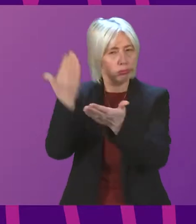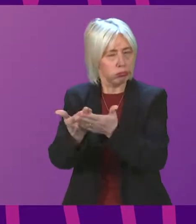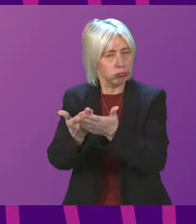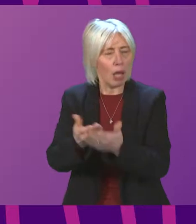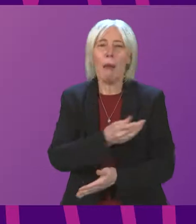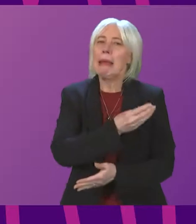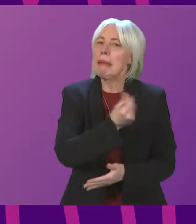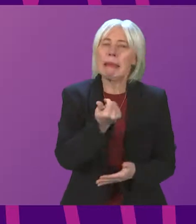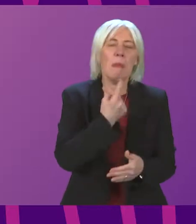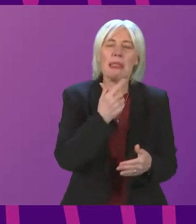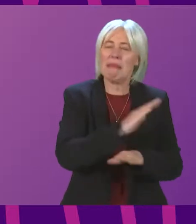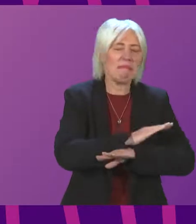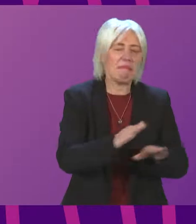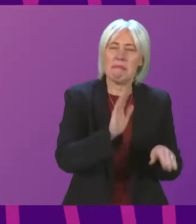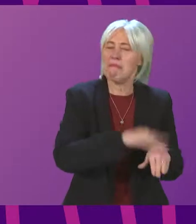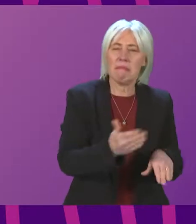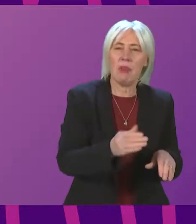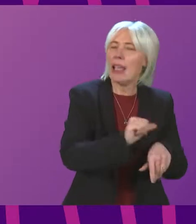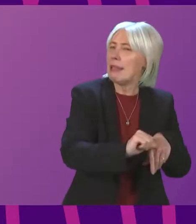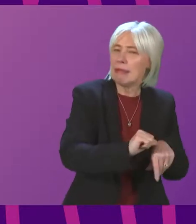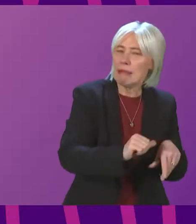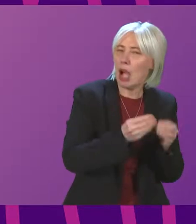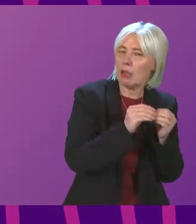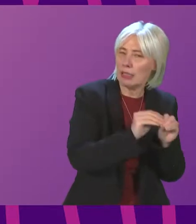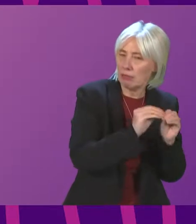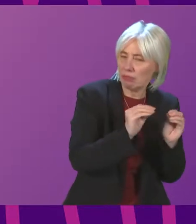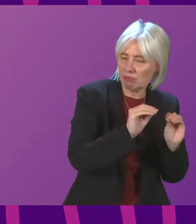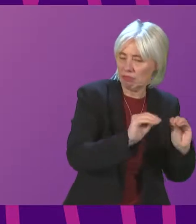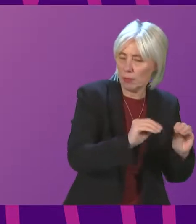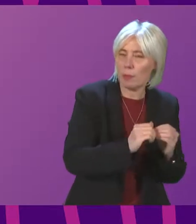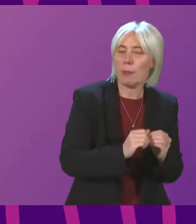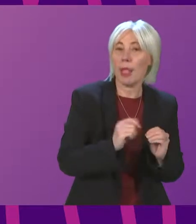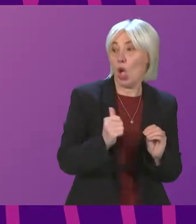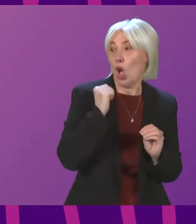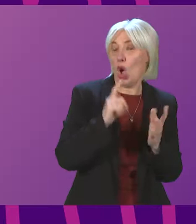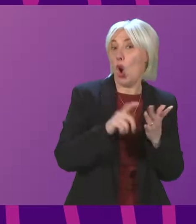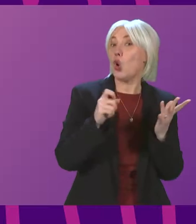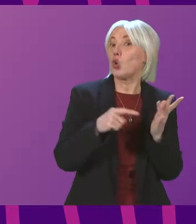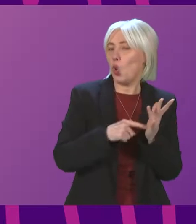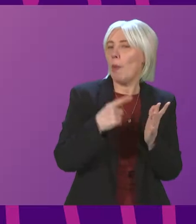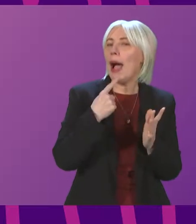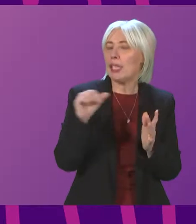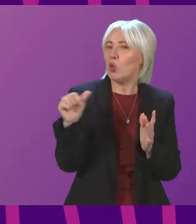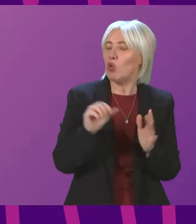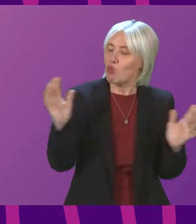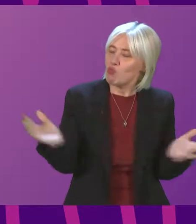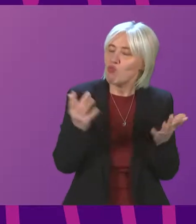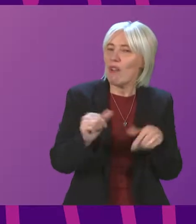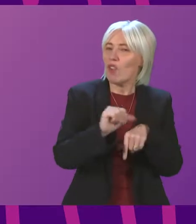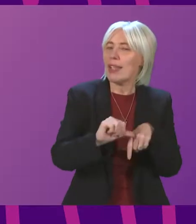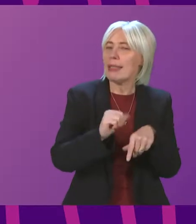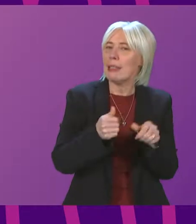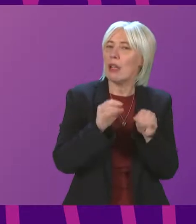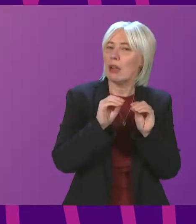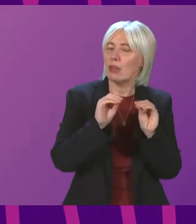authorities chose not to deliver Easter sessions. In October last year, I committed to boosting in-person Easter study support provision. Scottish Government